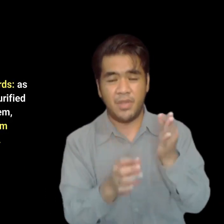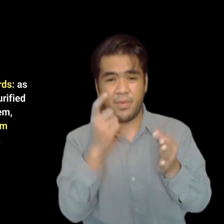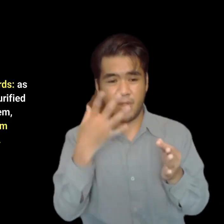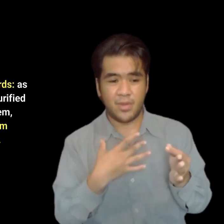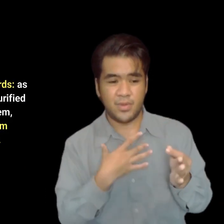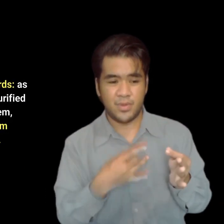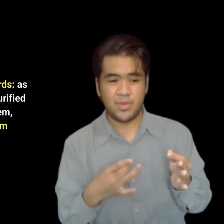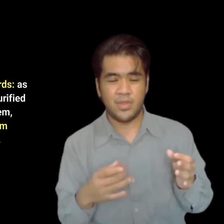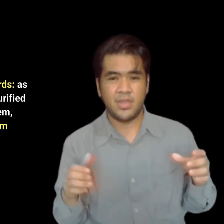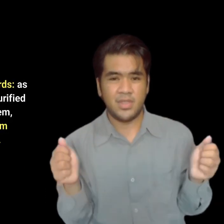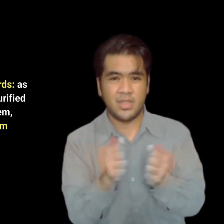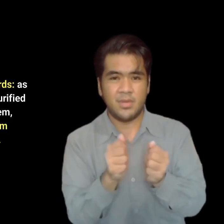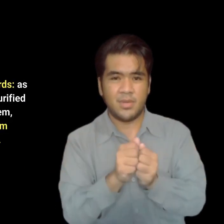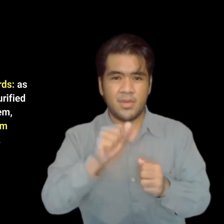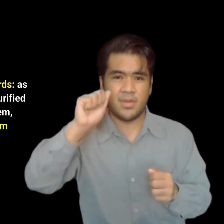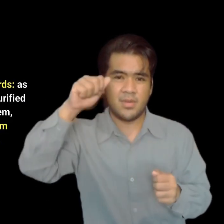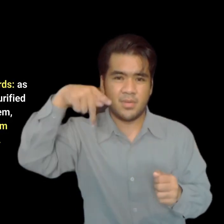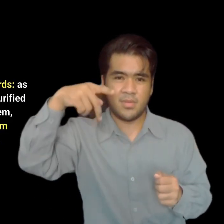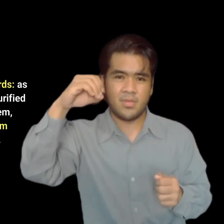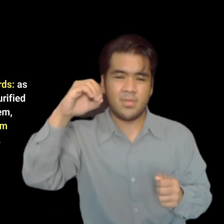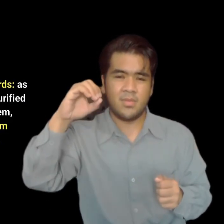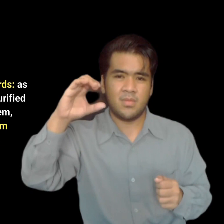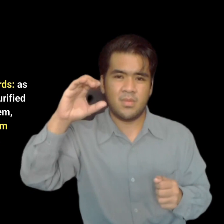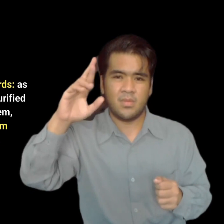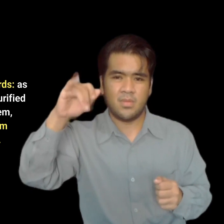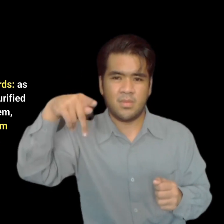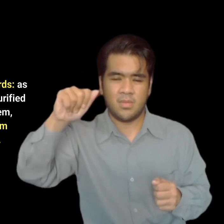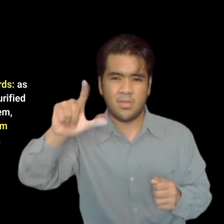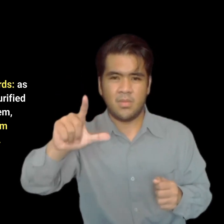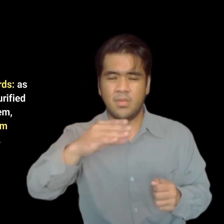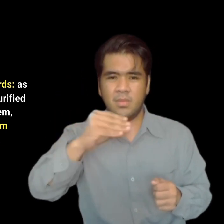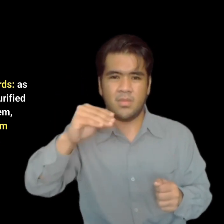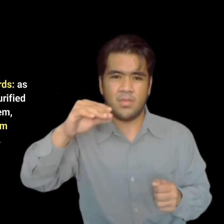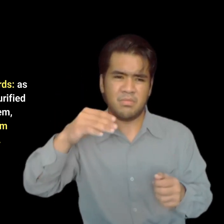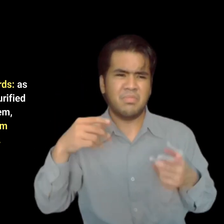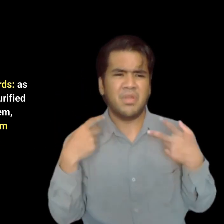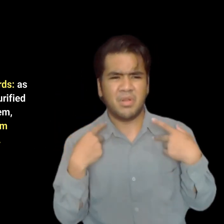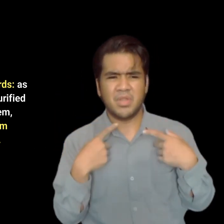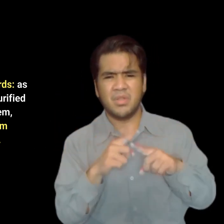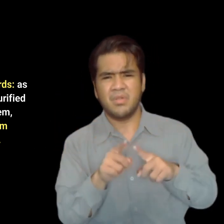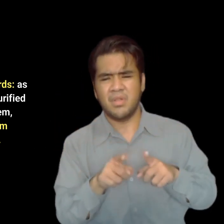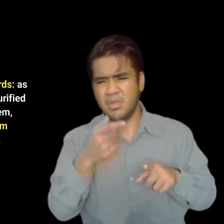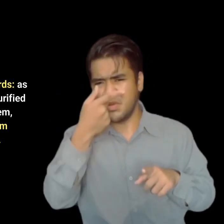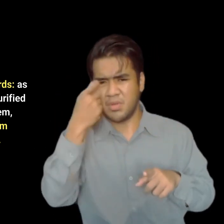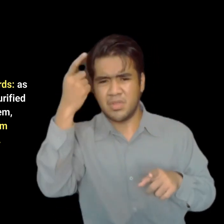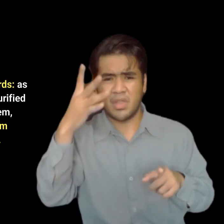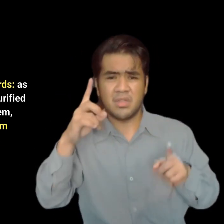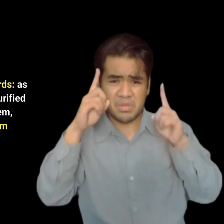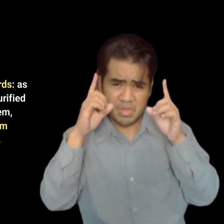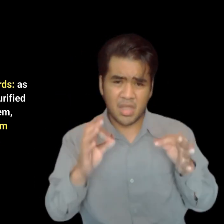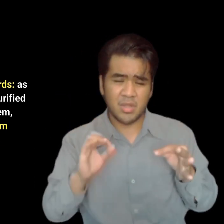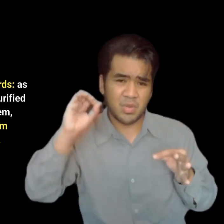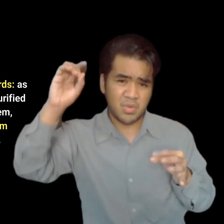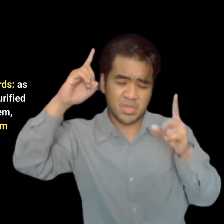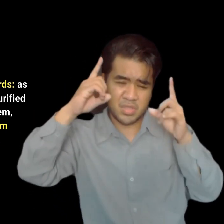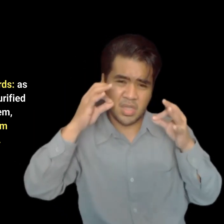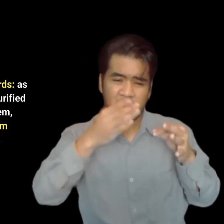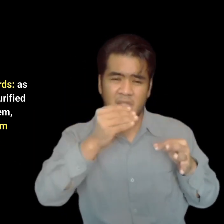Like silver tried in a furnace of earth purified seven times. And the Lord has kept them, and preserved them in all generations forever.